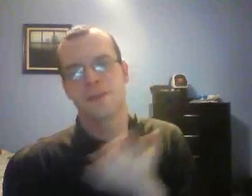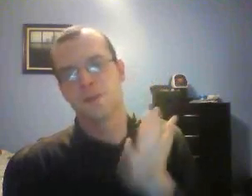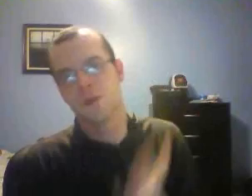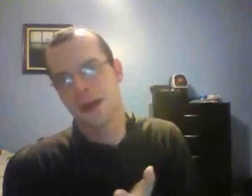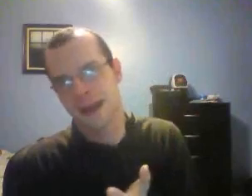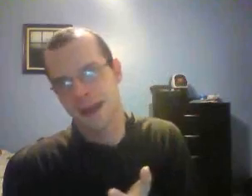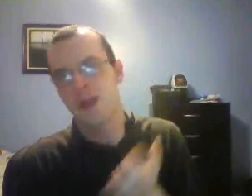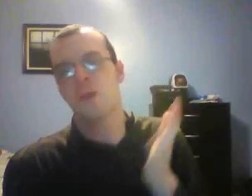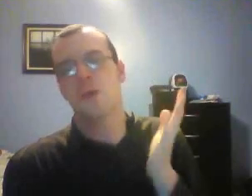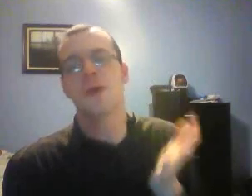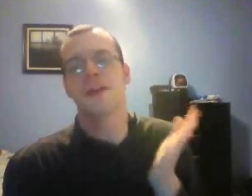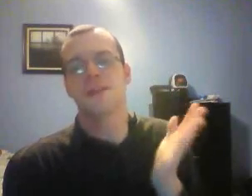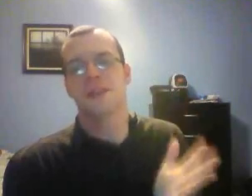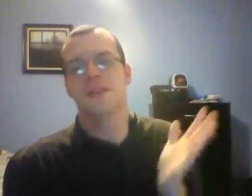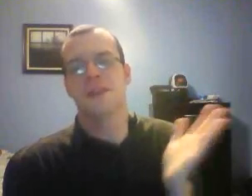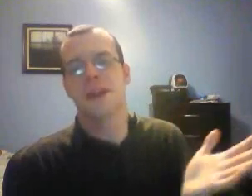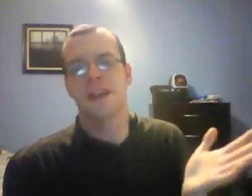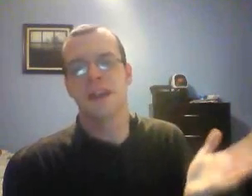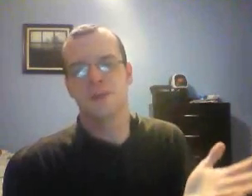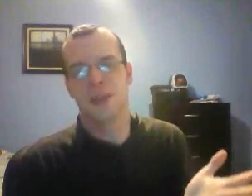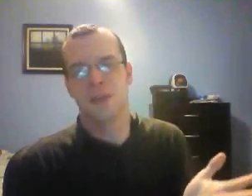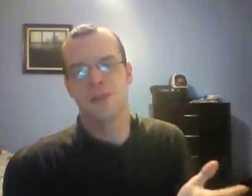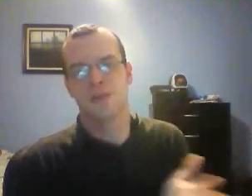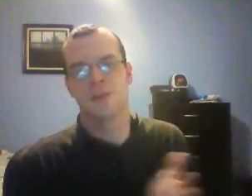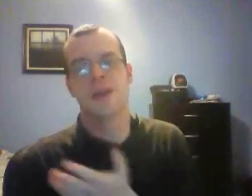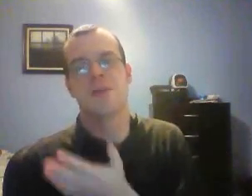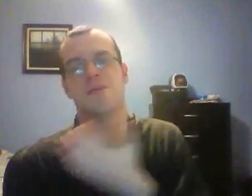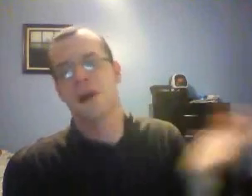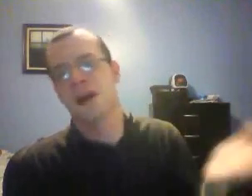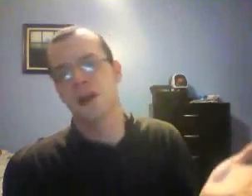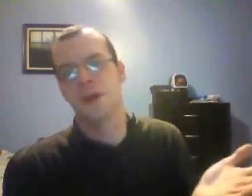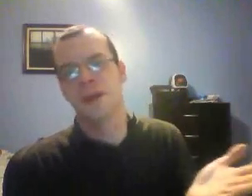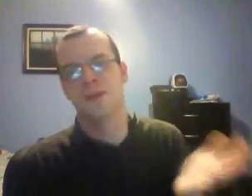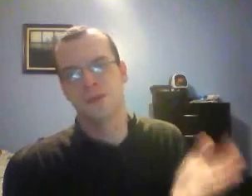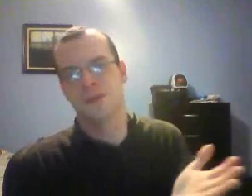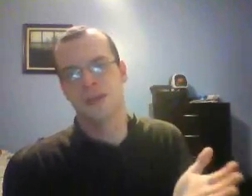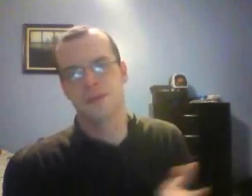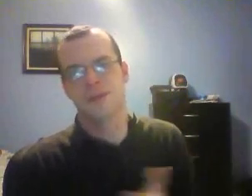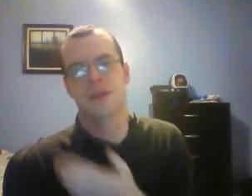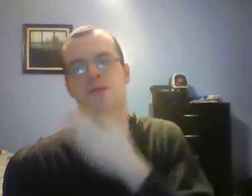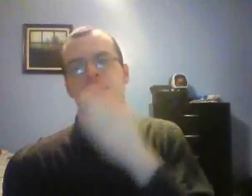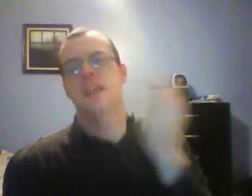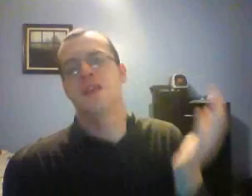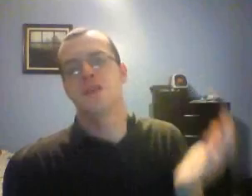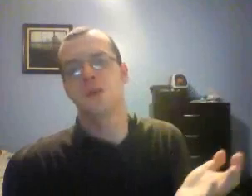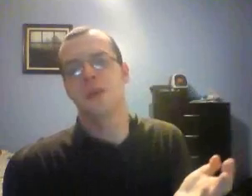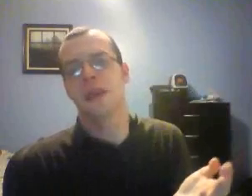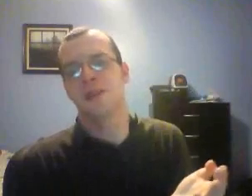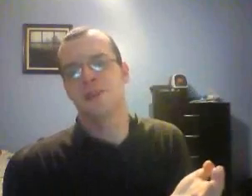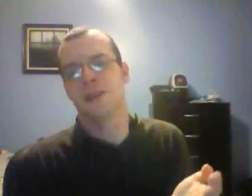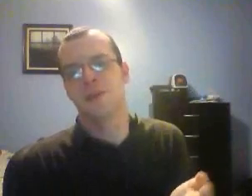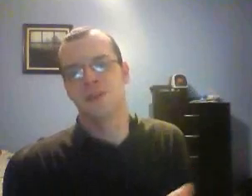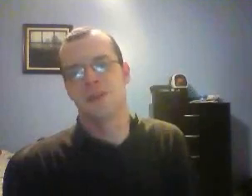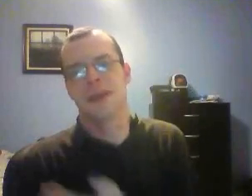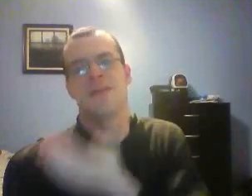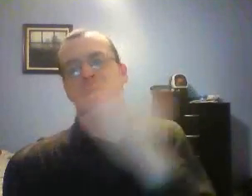this is why we're going to see the United Kingdom Championship kind of follow in the footsteps of the European Championship and the